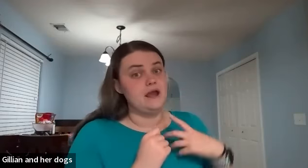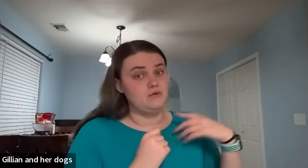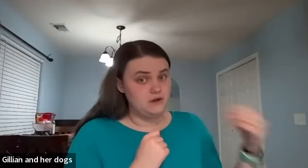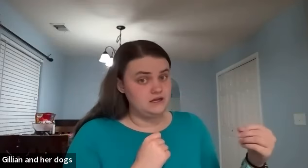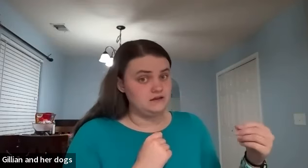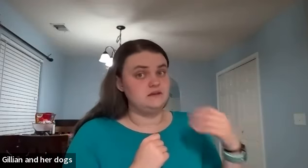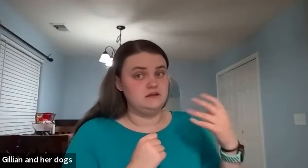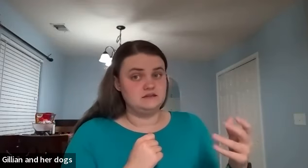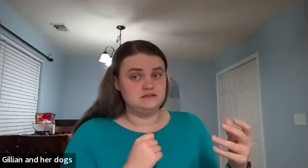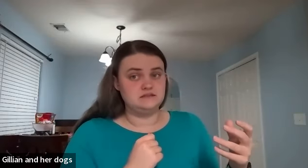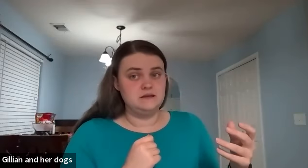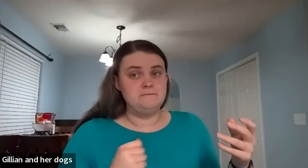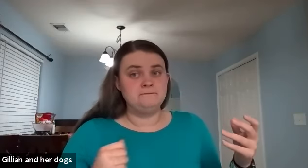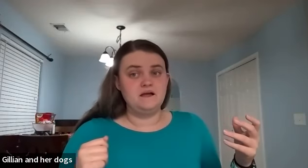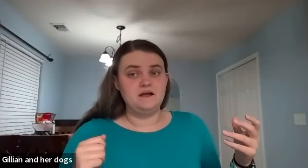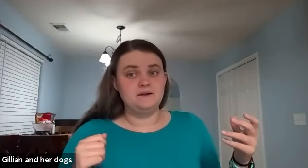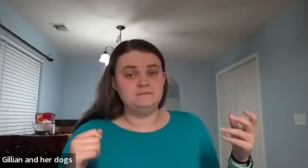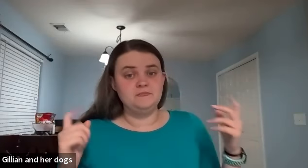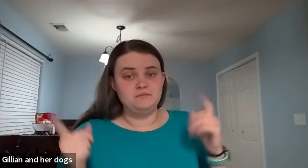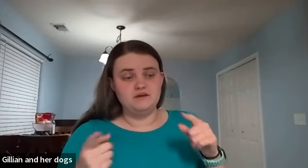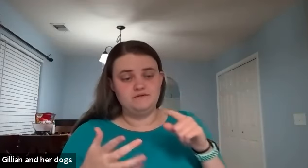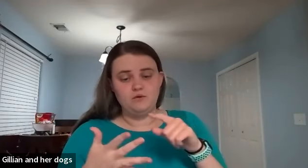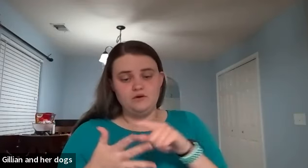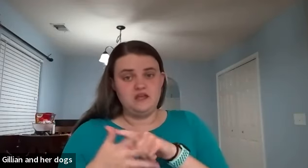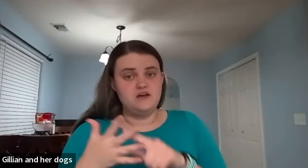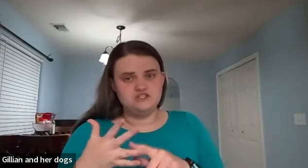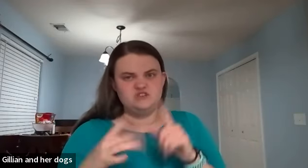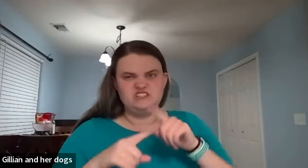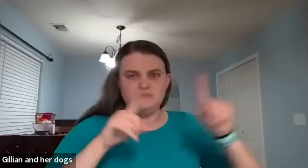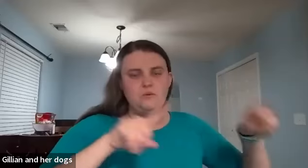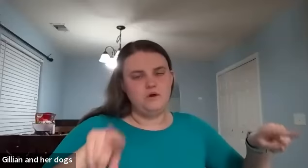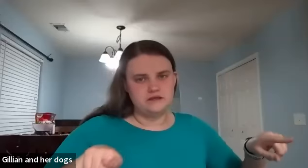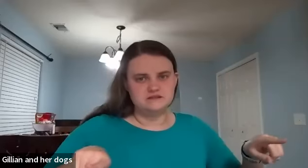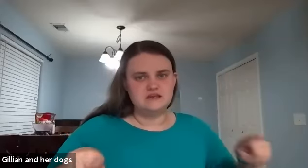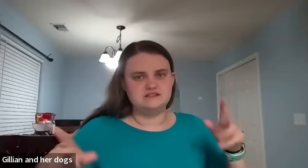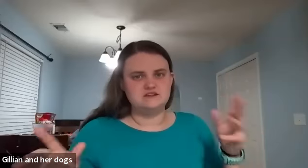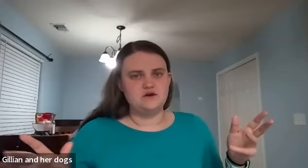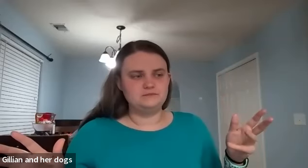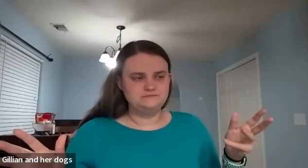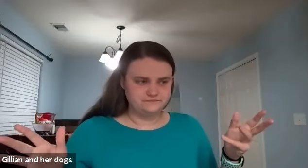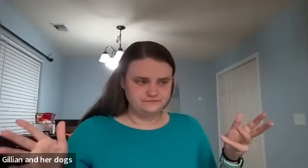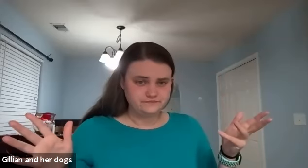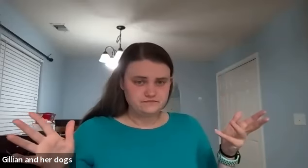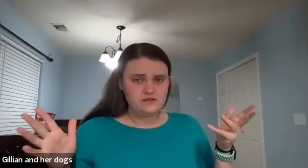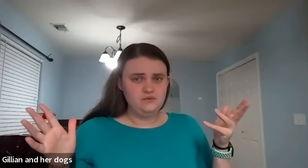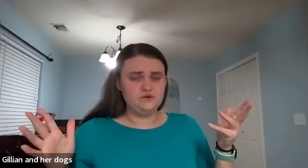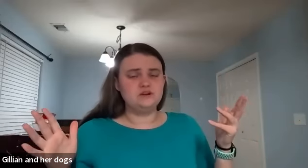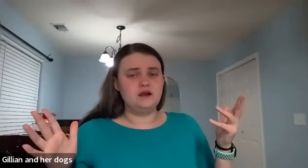went out running then yes um but for the others they're different ones and so those are